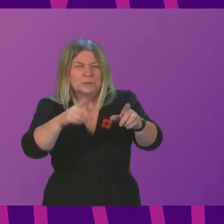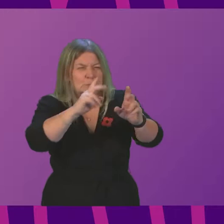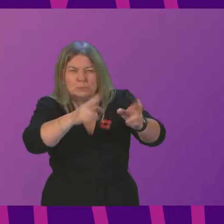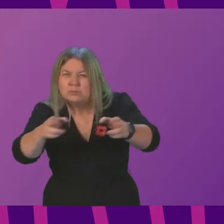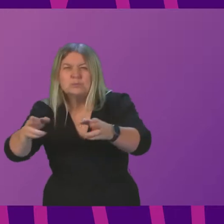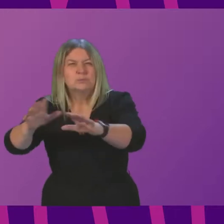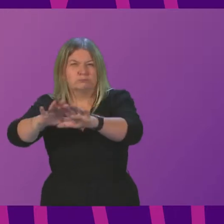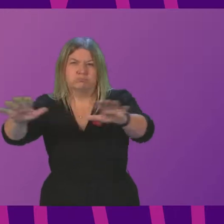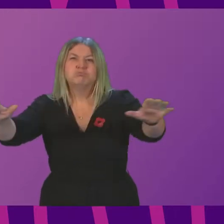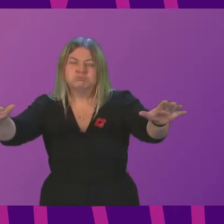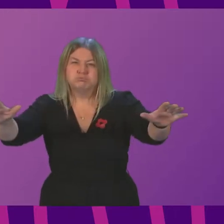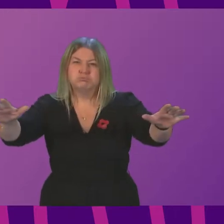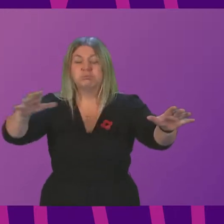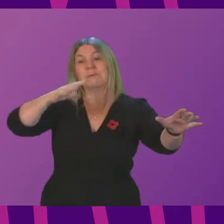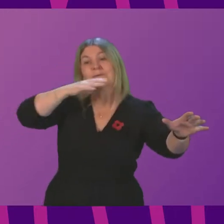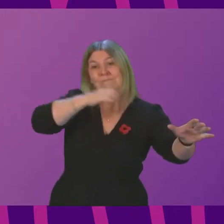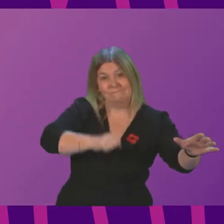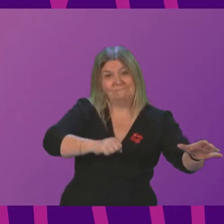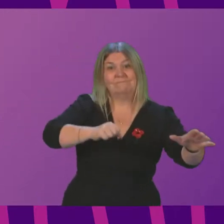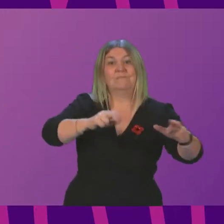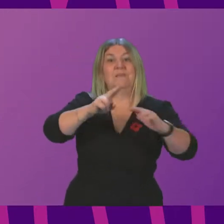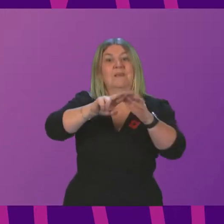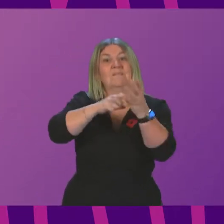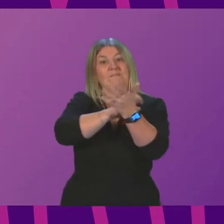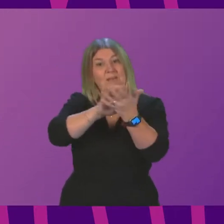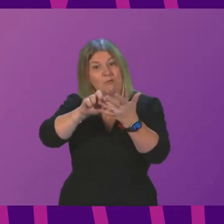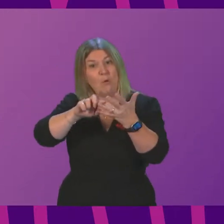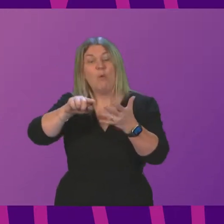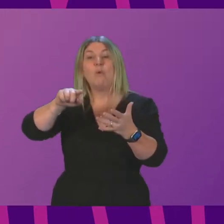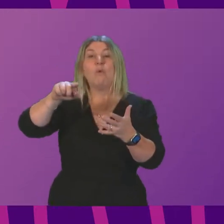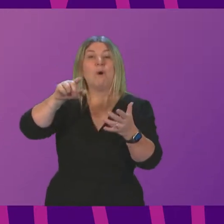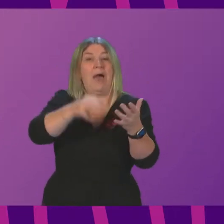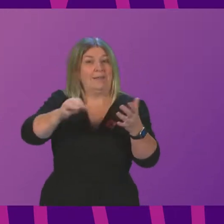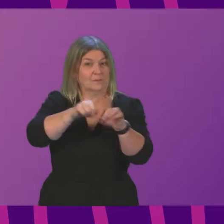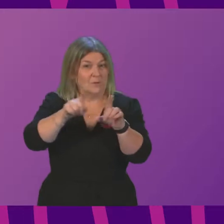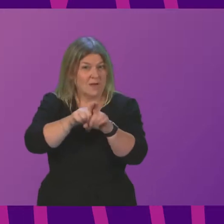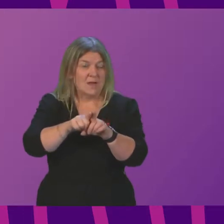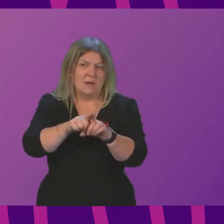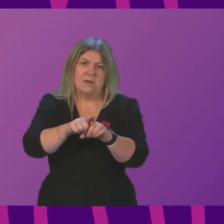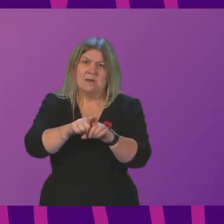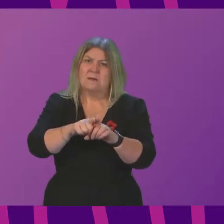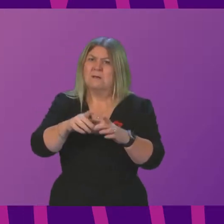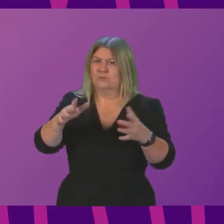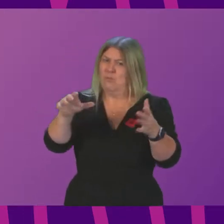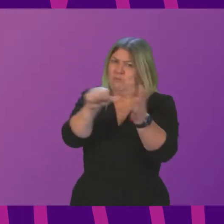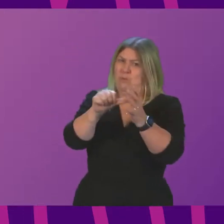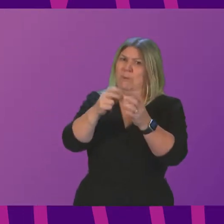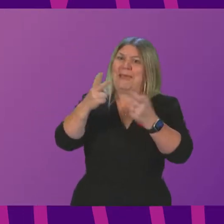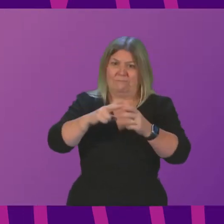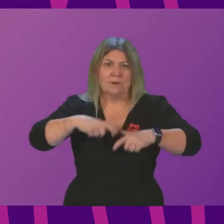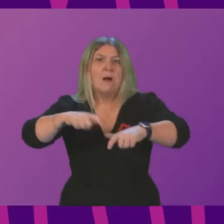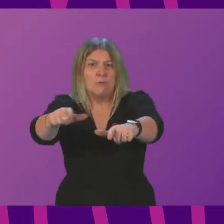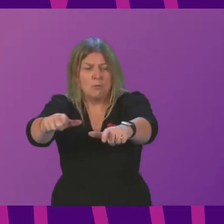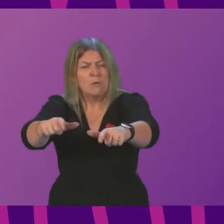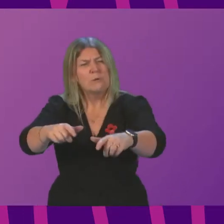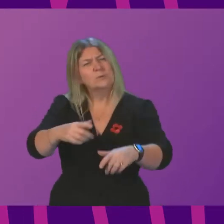in the Faroe Shetland sponge belt. Will the Deputy First Minister raise this issue with the UK Government in order